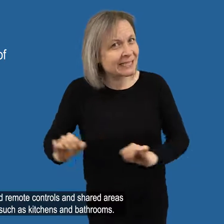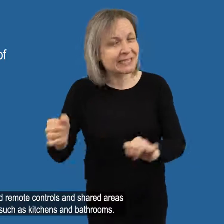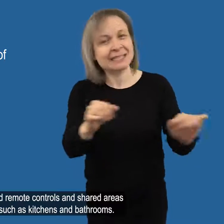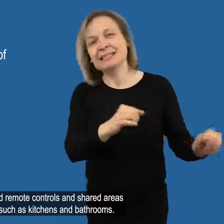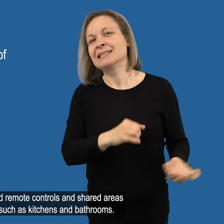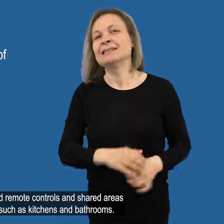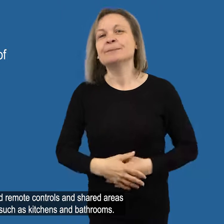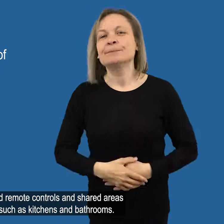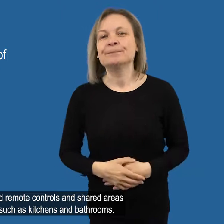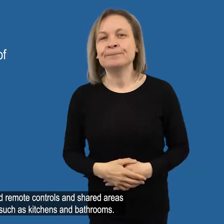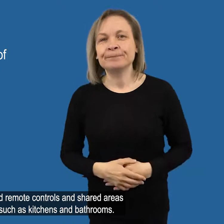bathrooms